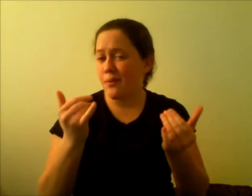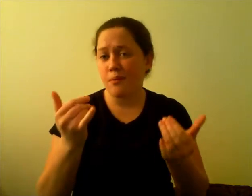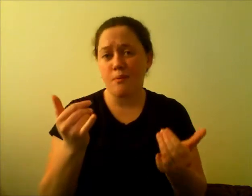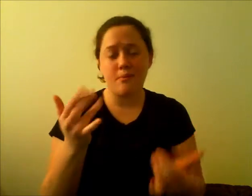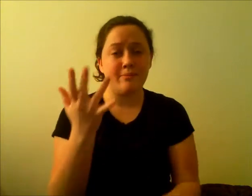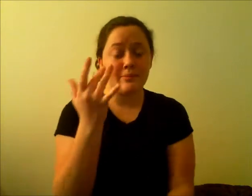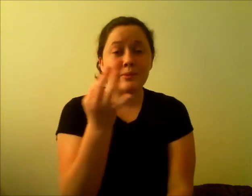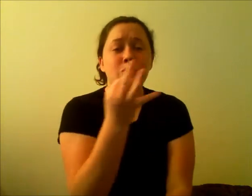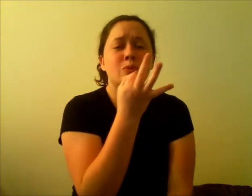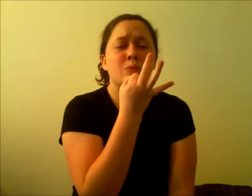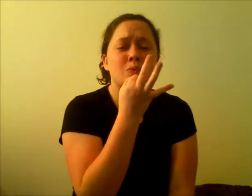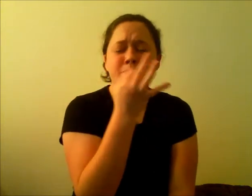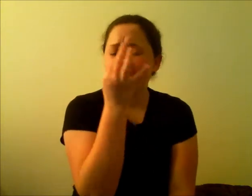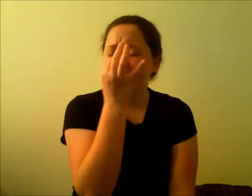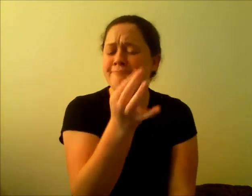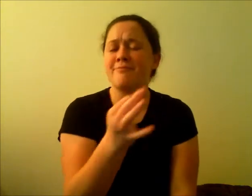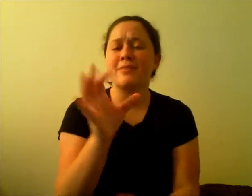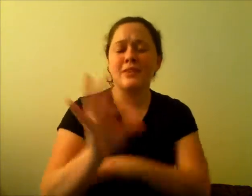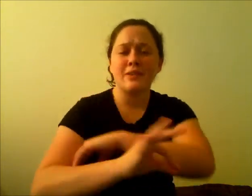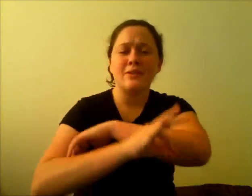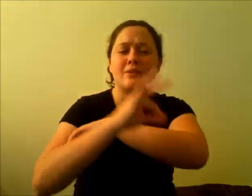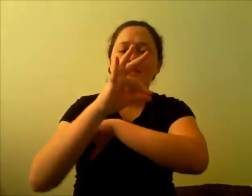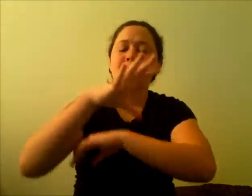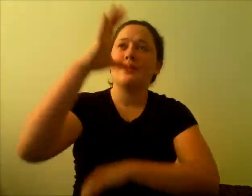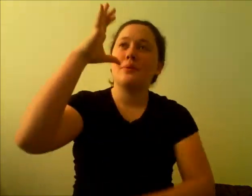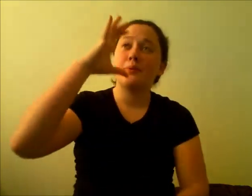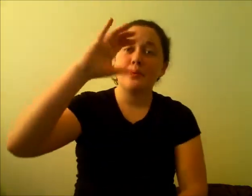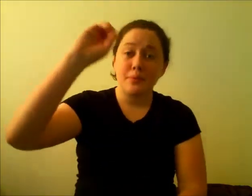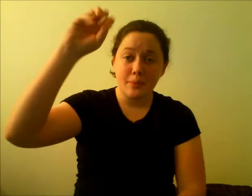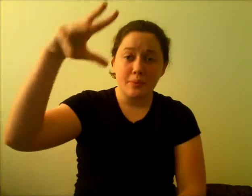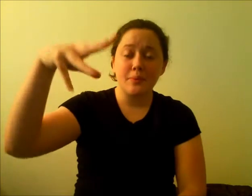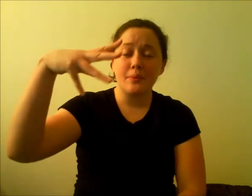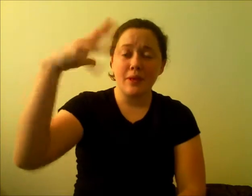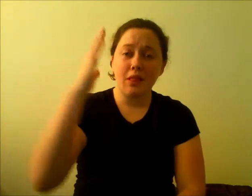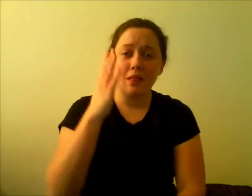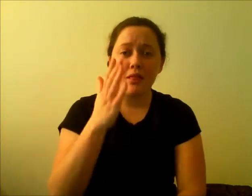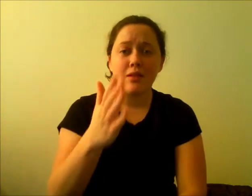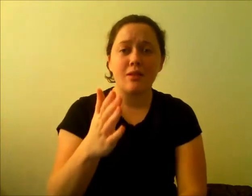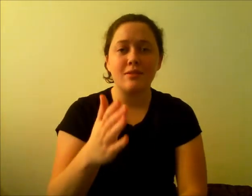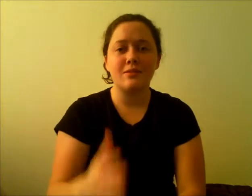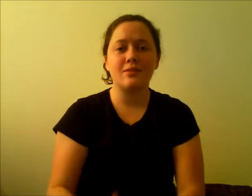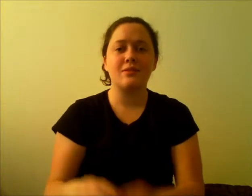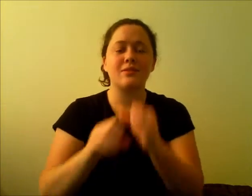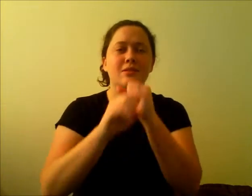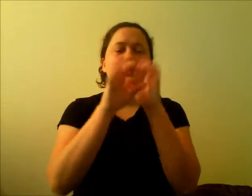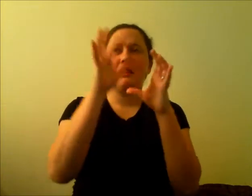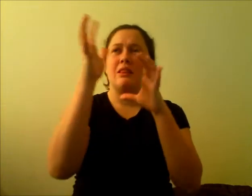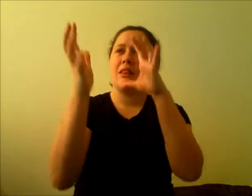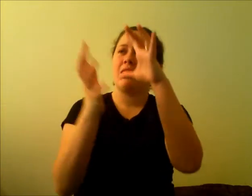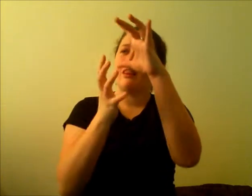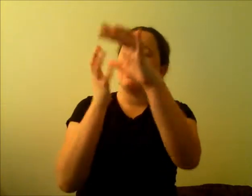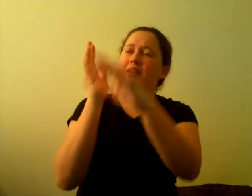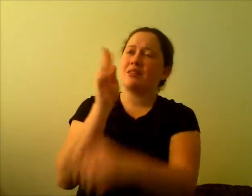The sun will soon be shining Gotta face the clouds